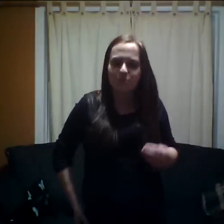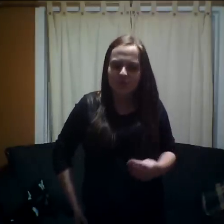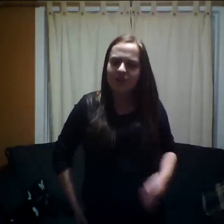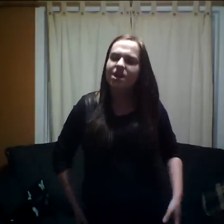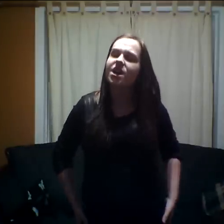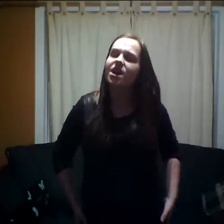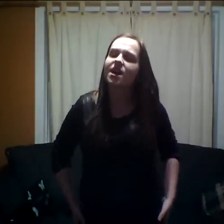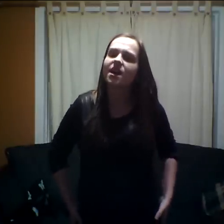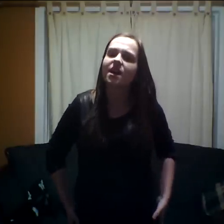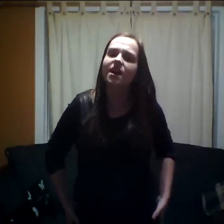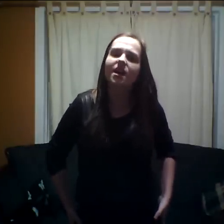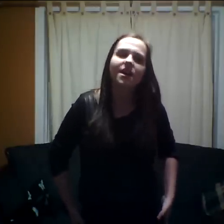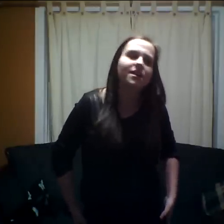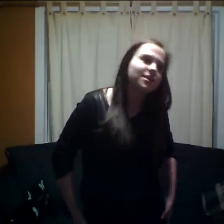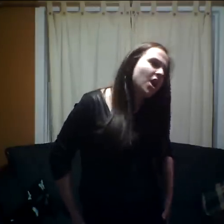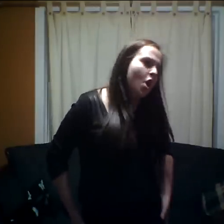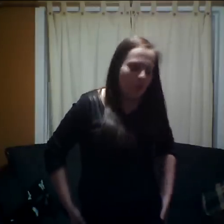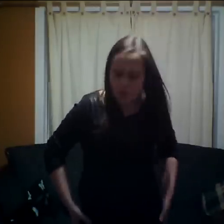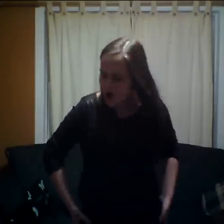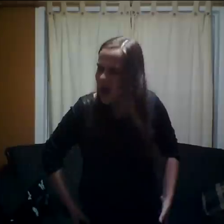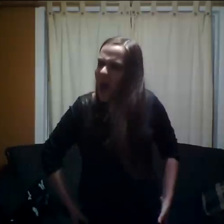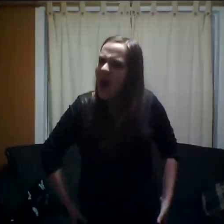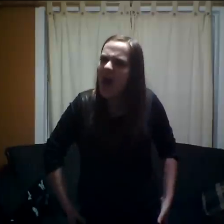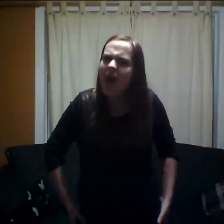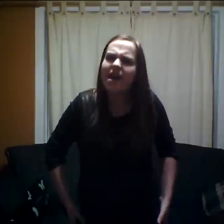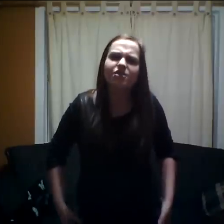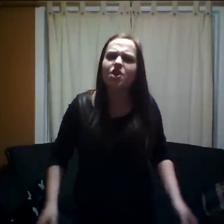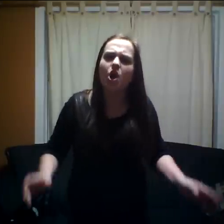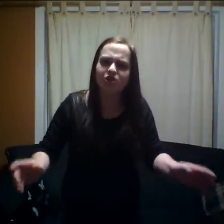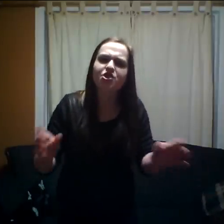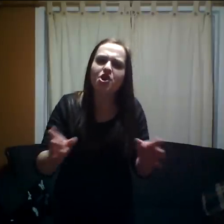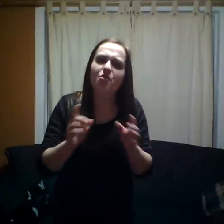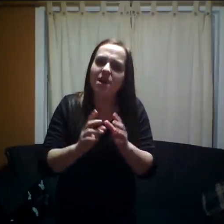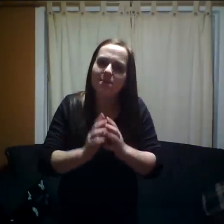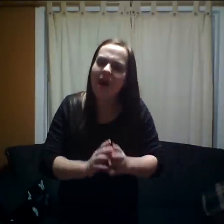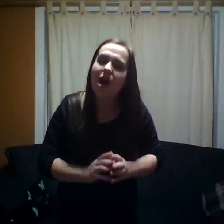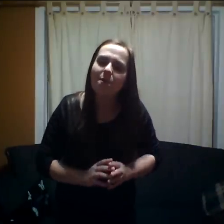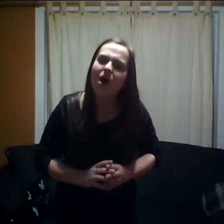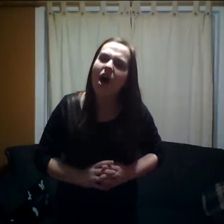me. Why don't you remember?